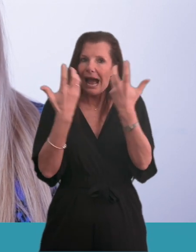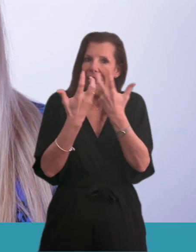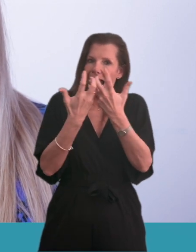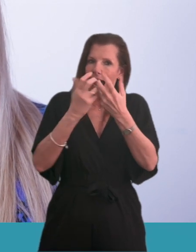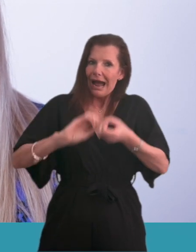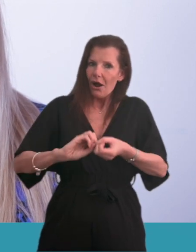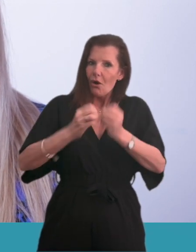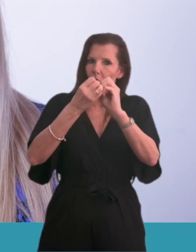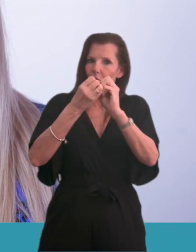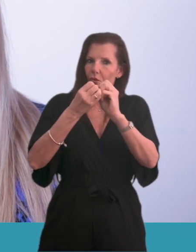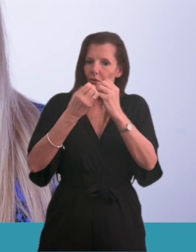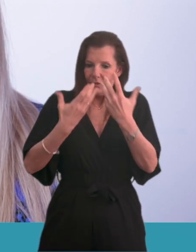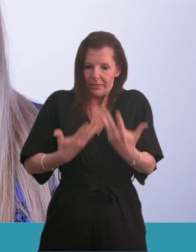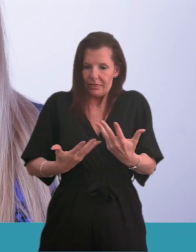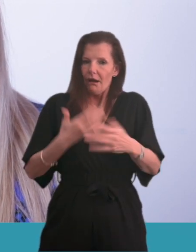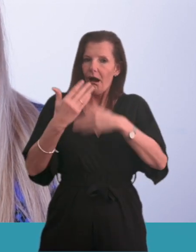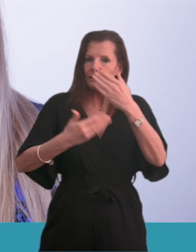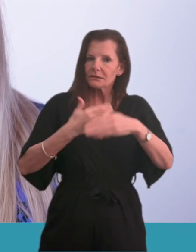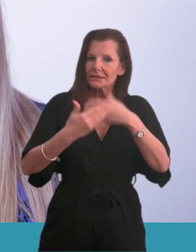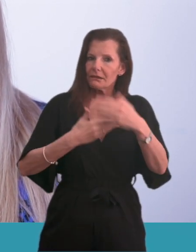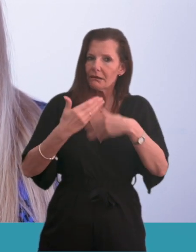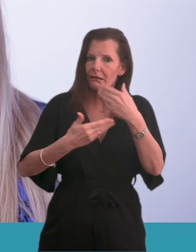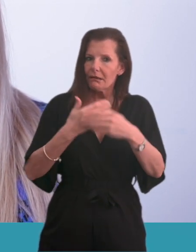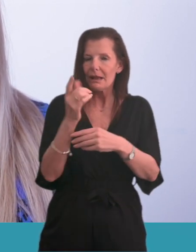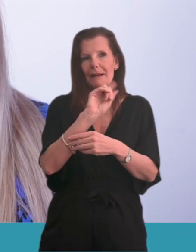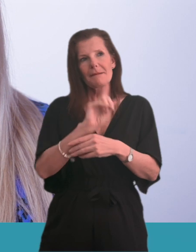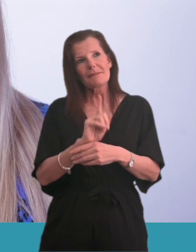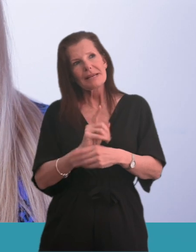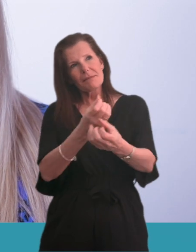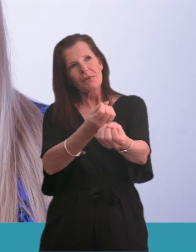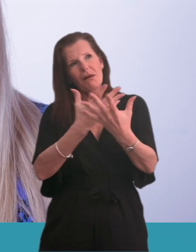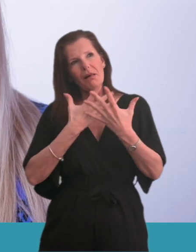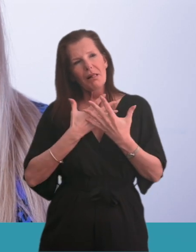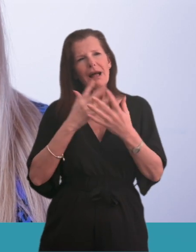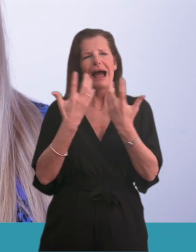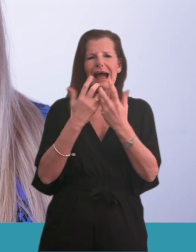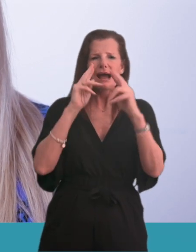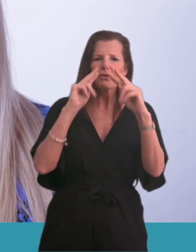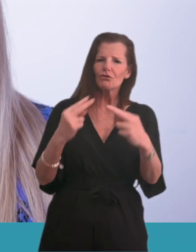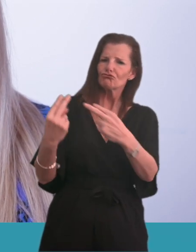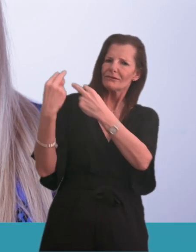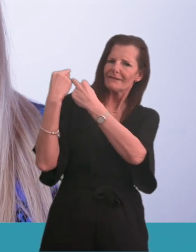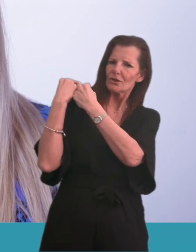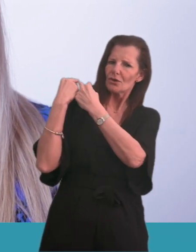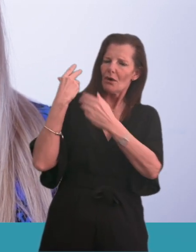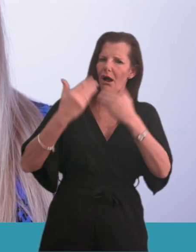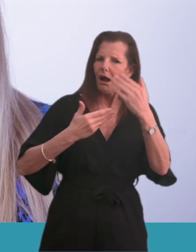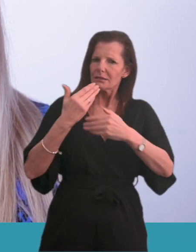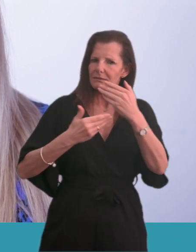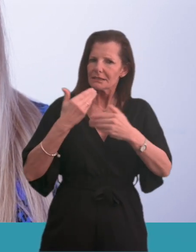the problems with our current hospitals. People helped us decide how to review and test our ideas which became a